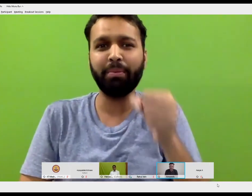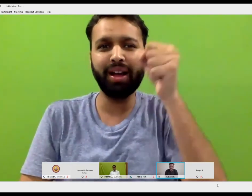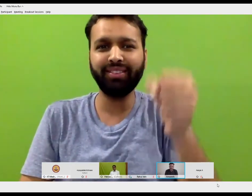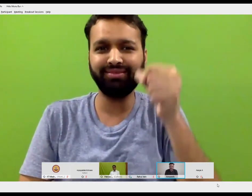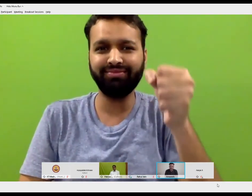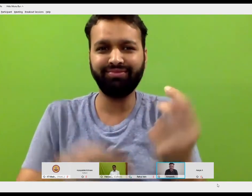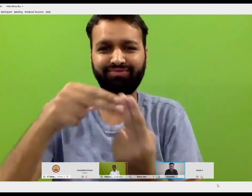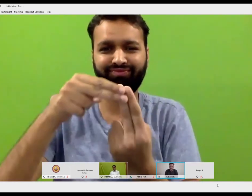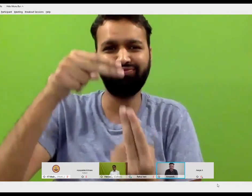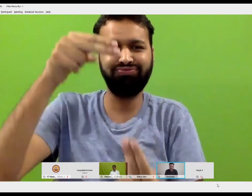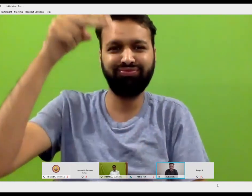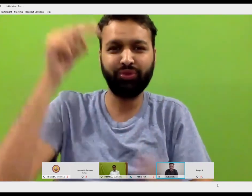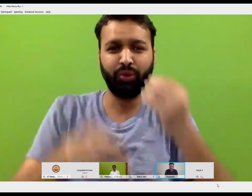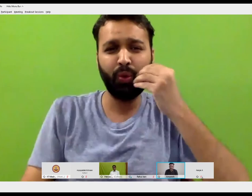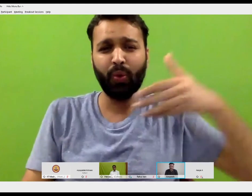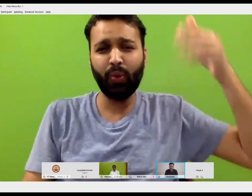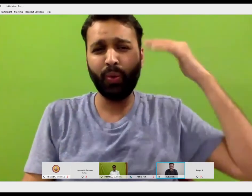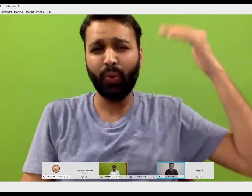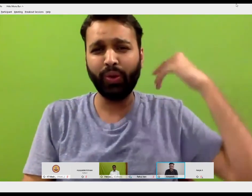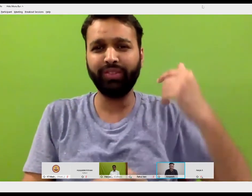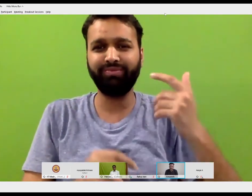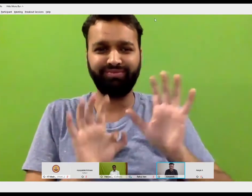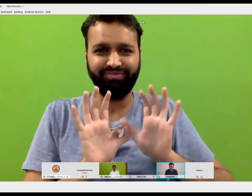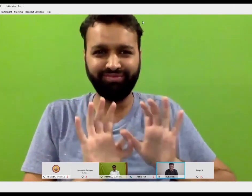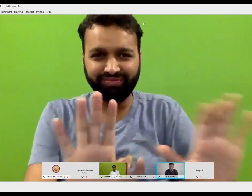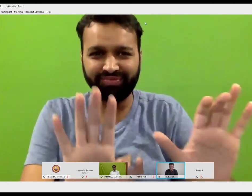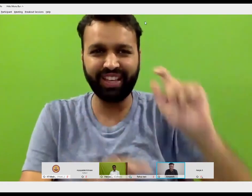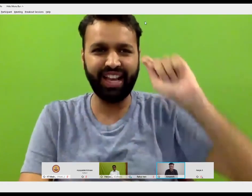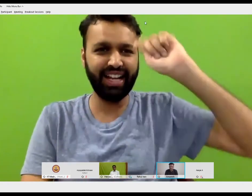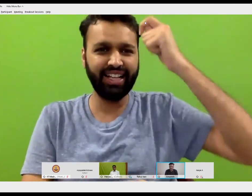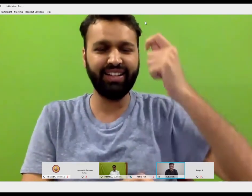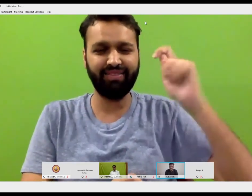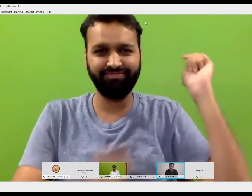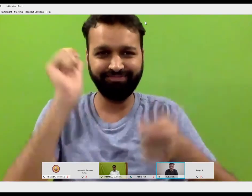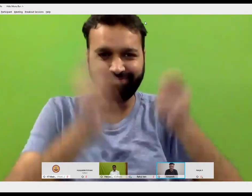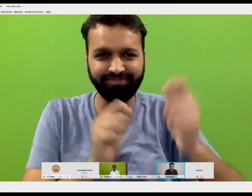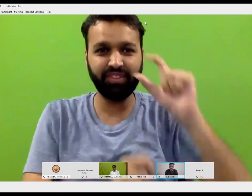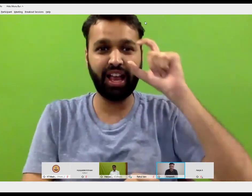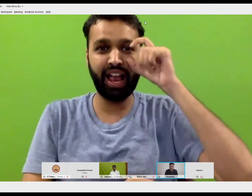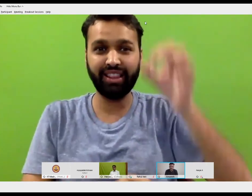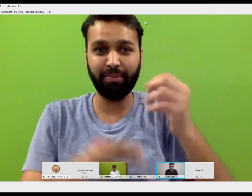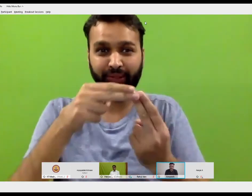being, you know, like, there's a story of our Mahatma Gandhi,